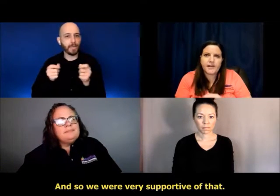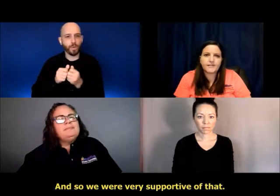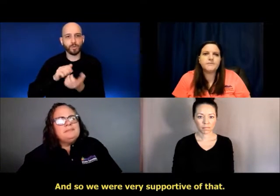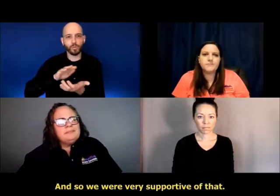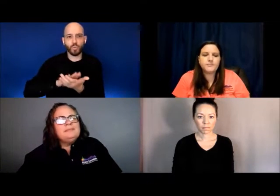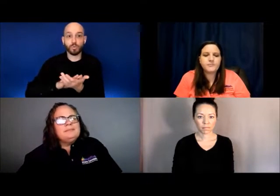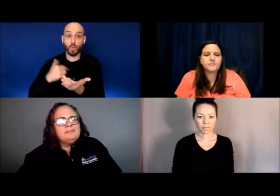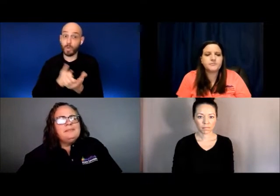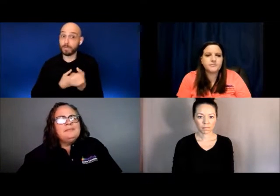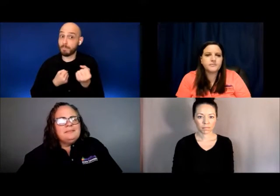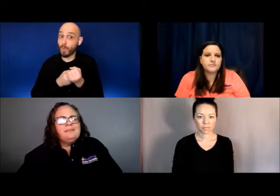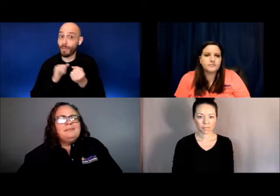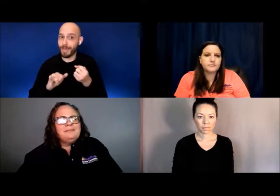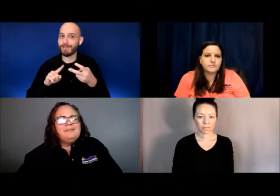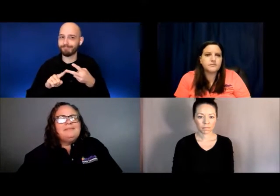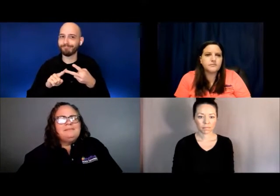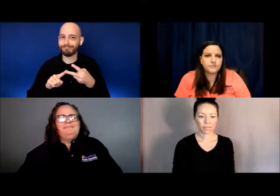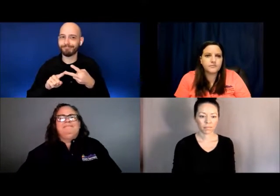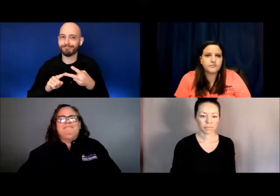supportive of it.